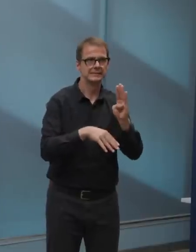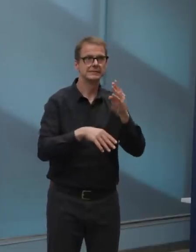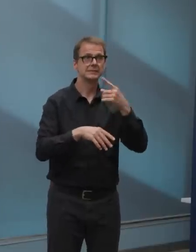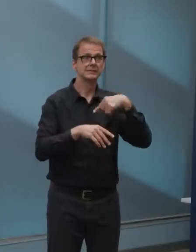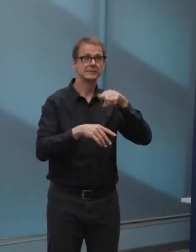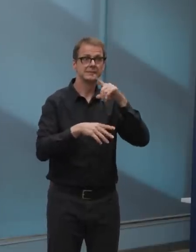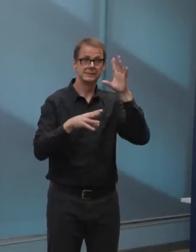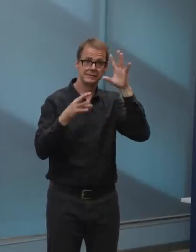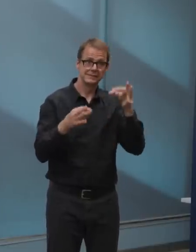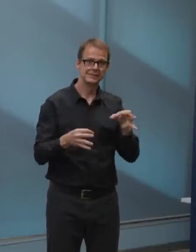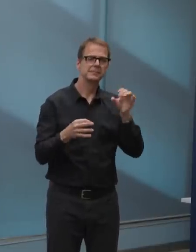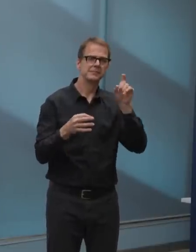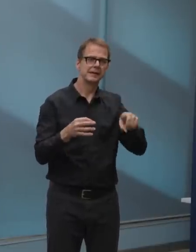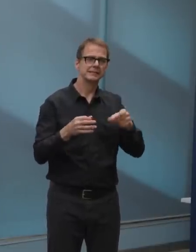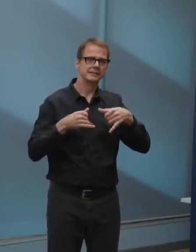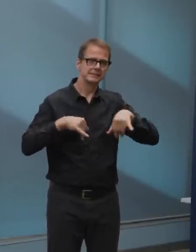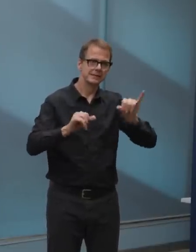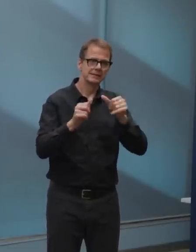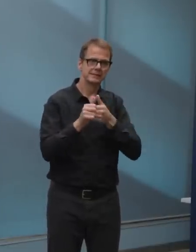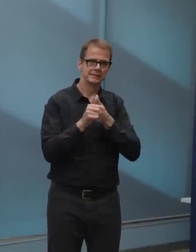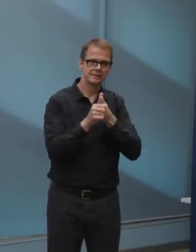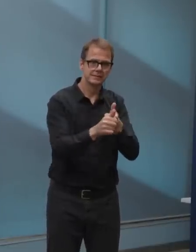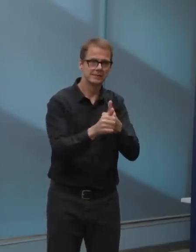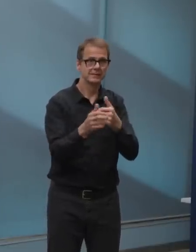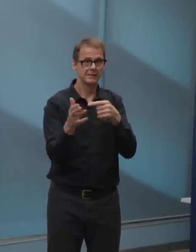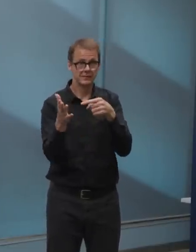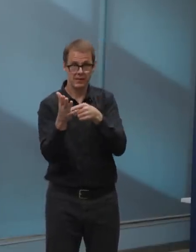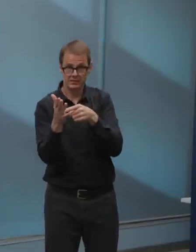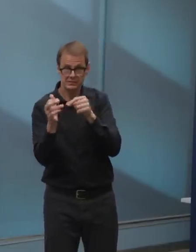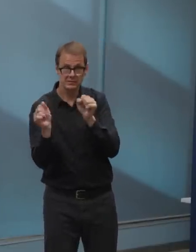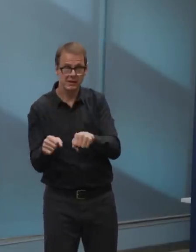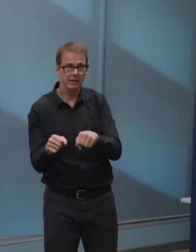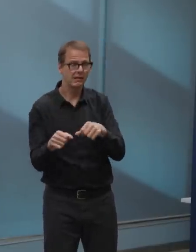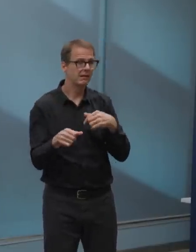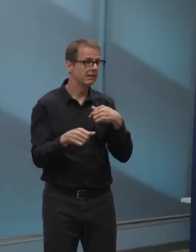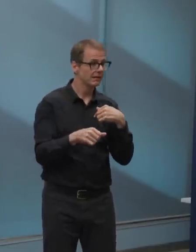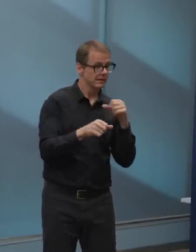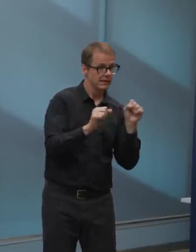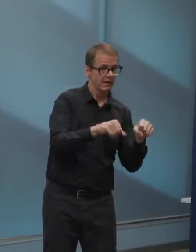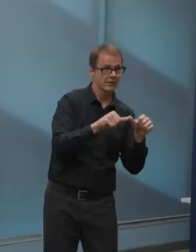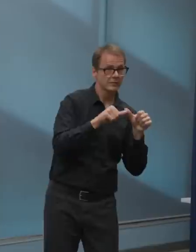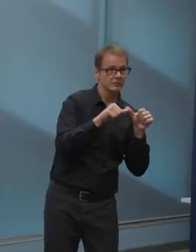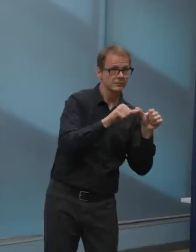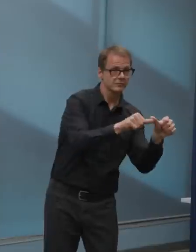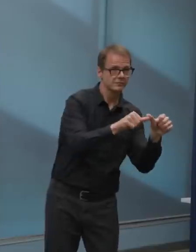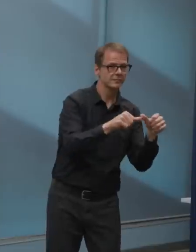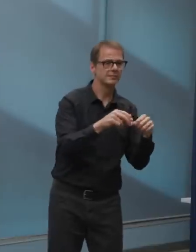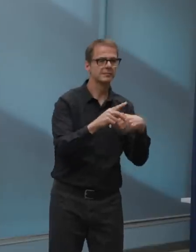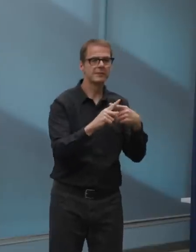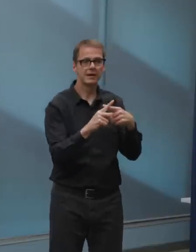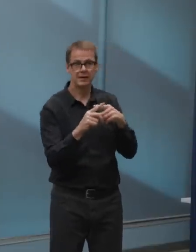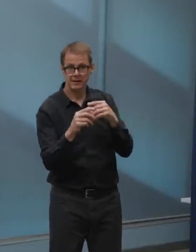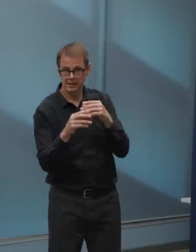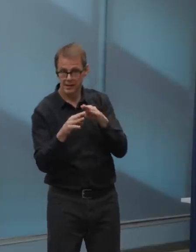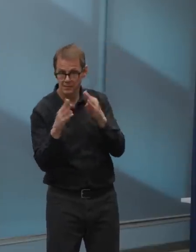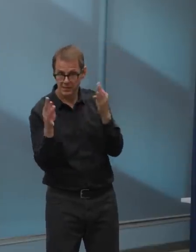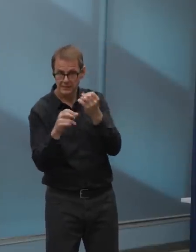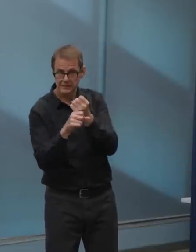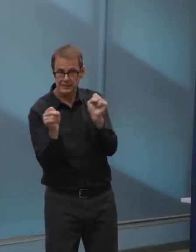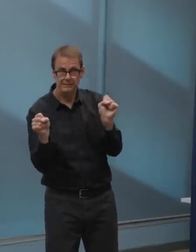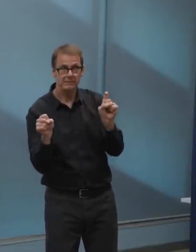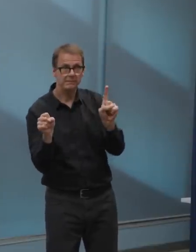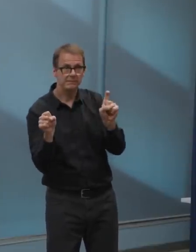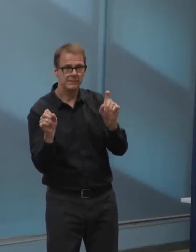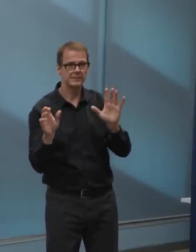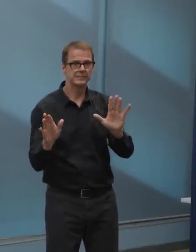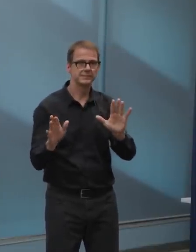Already we have identified some relaunch realities that will influence our work. I mentioned today that the public health guidelines that are being provided